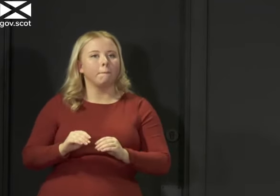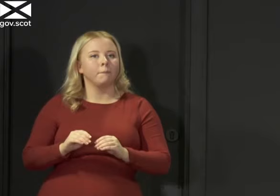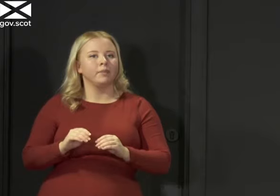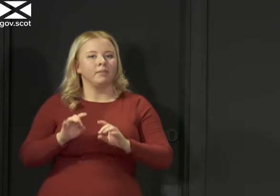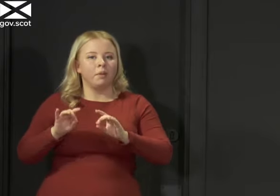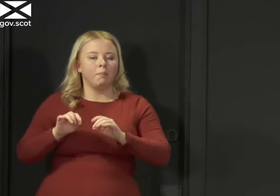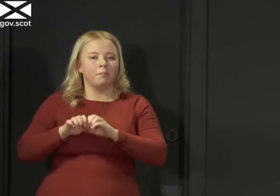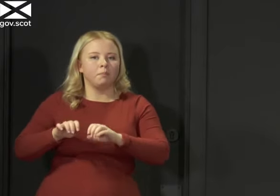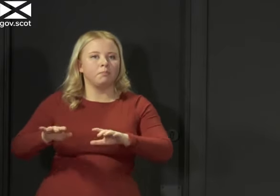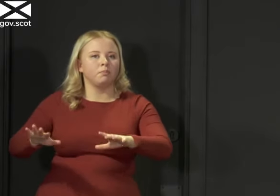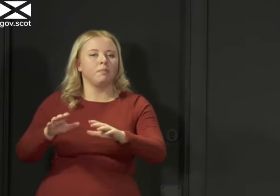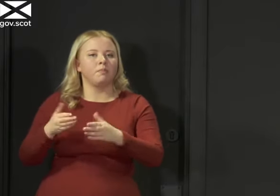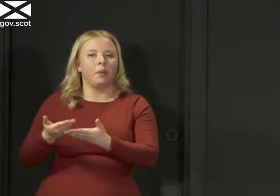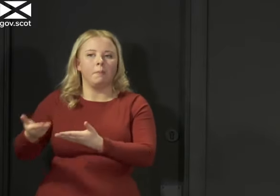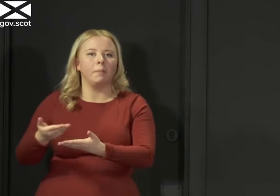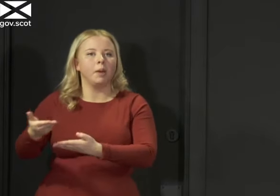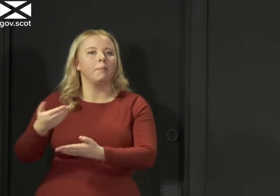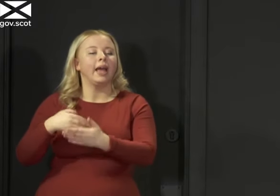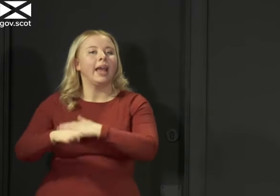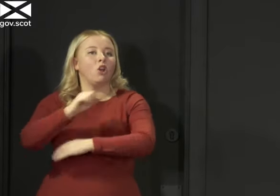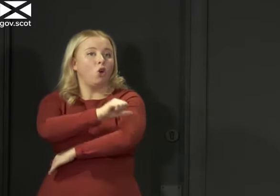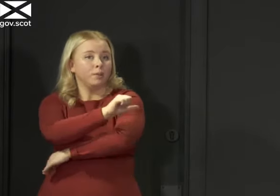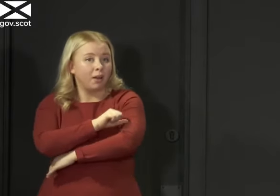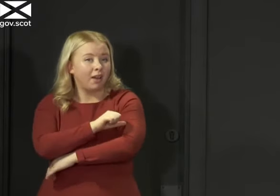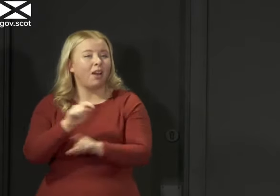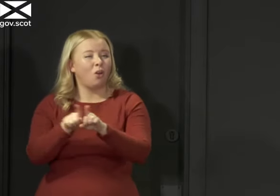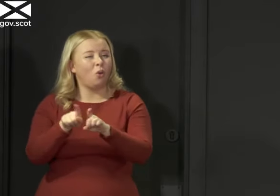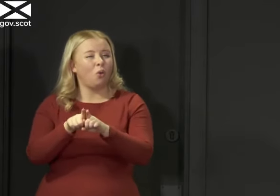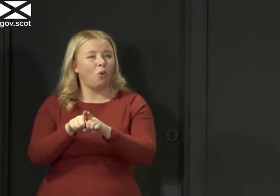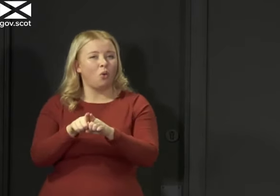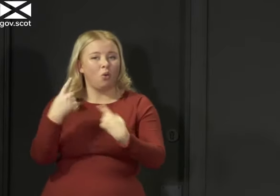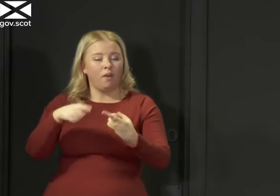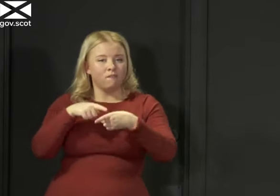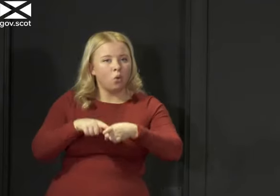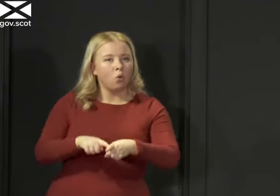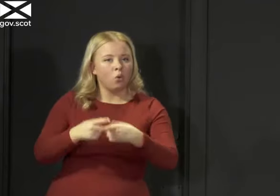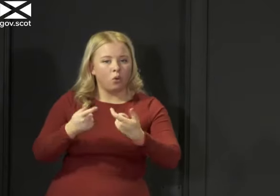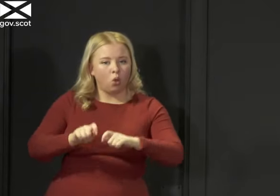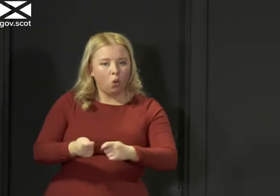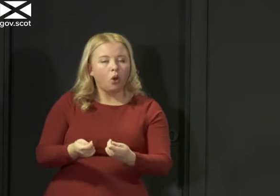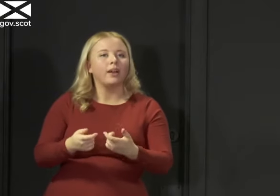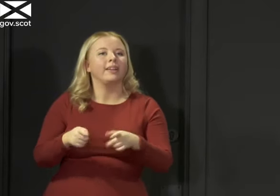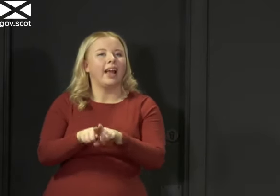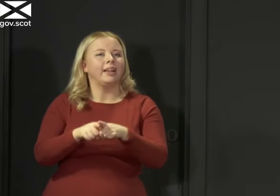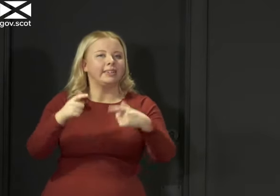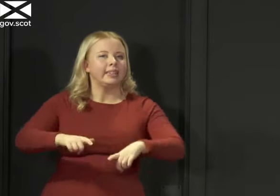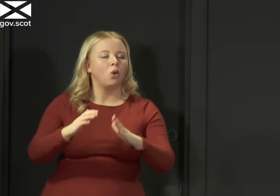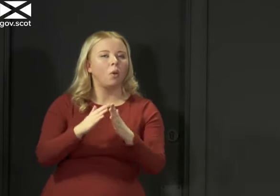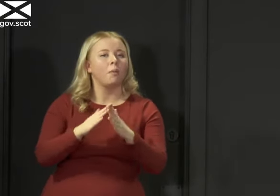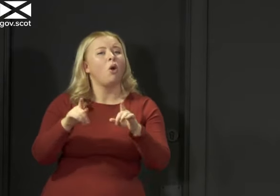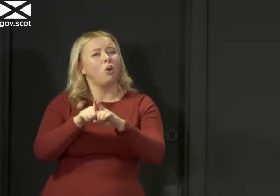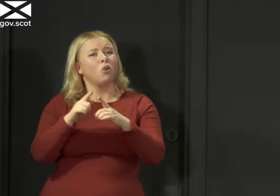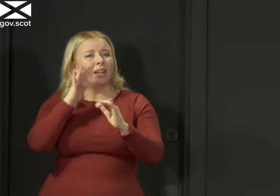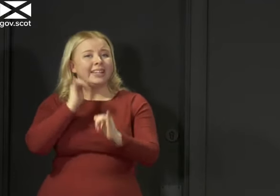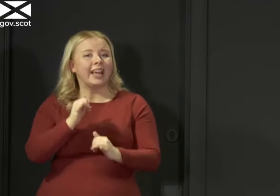hospitals, continued compliance with lockdown, and increasingly the test, trace and isolate support that will help us to get it down